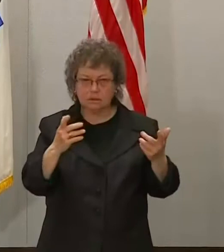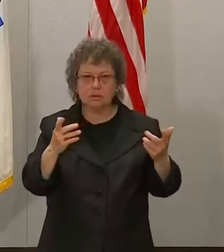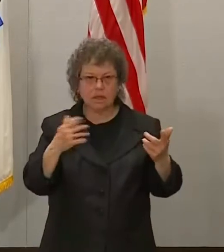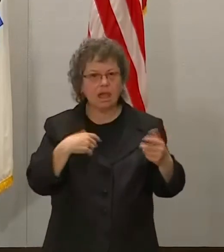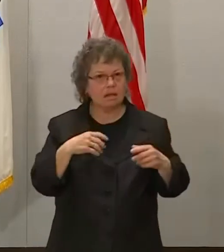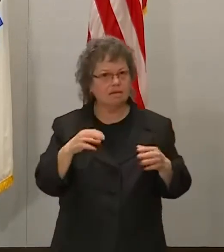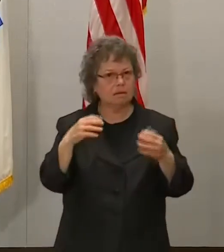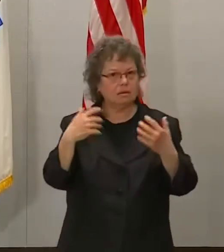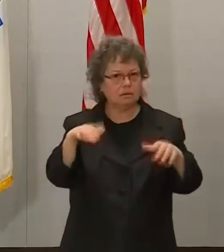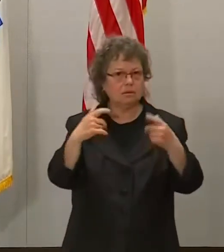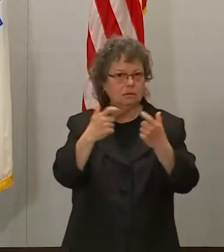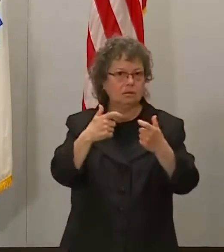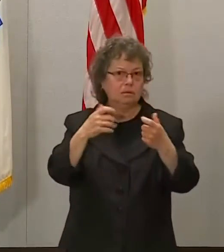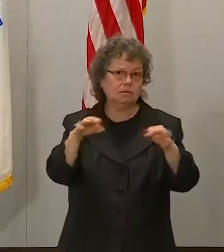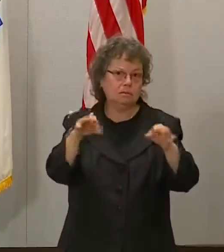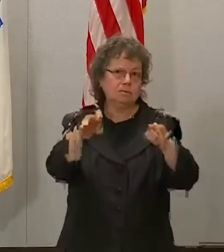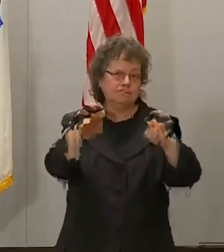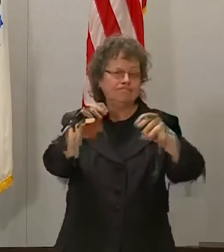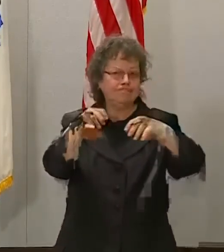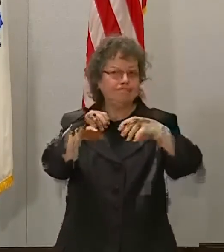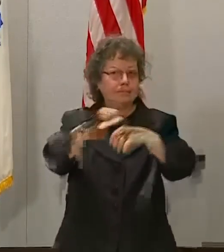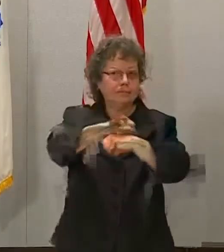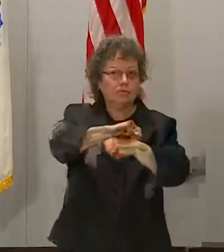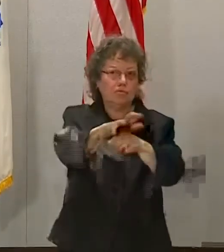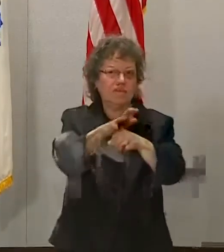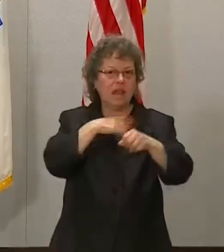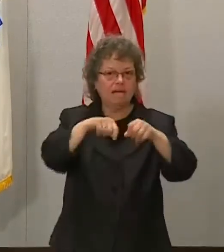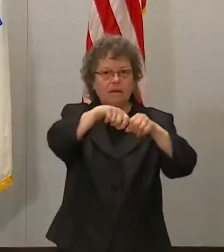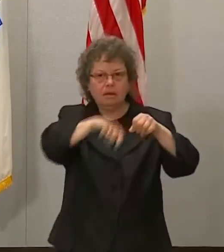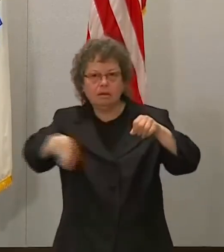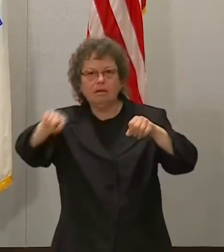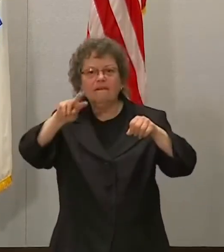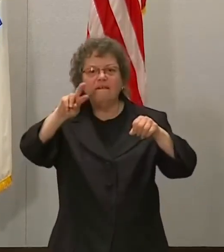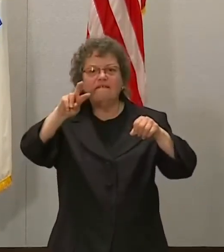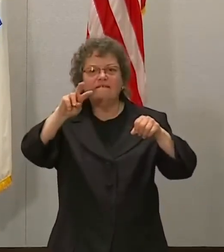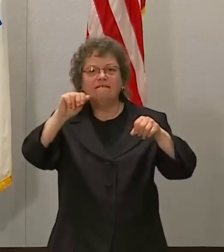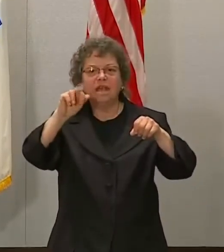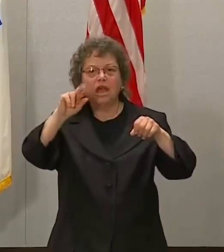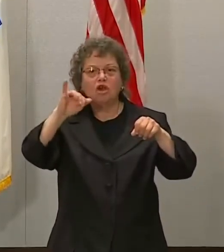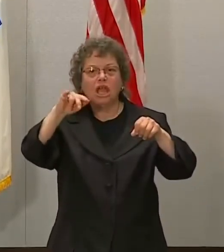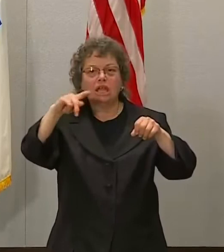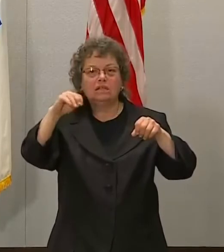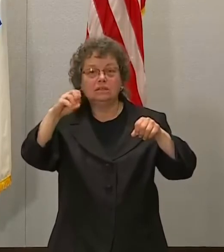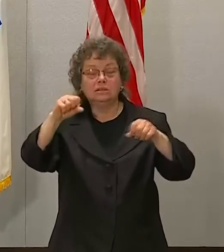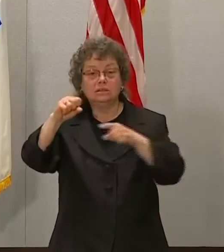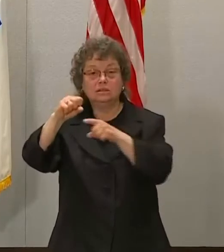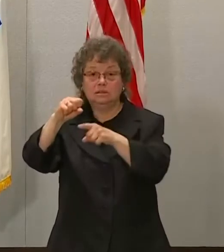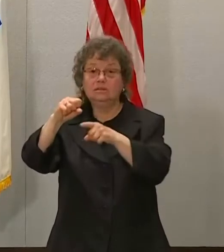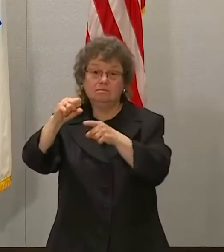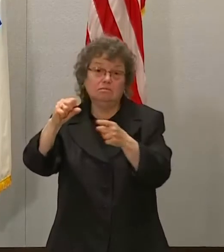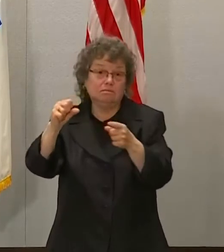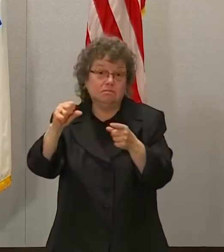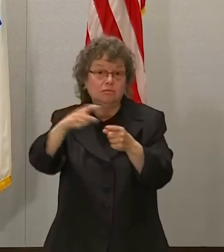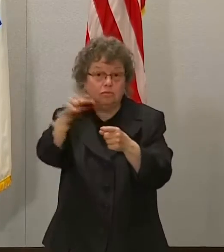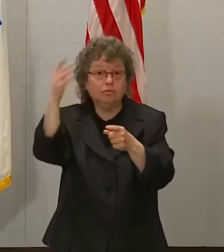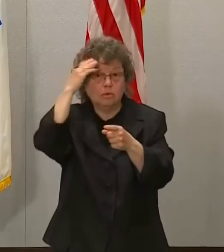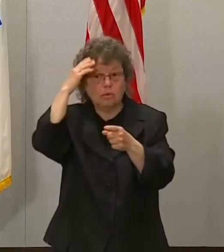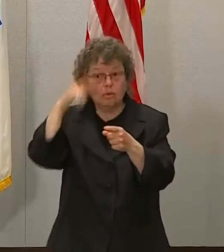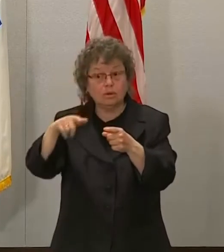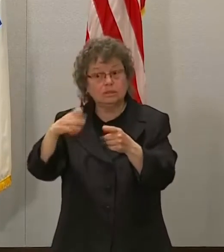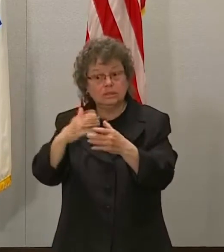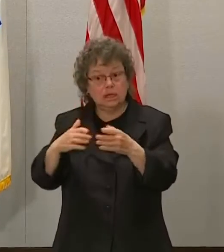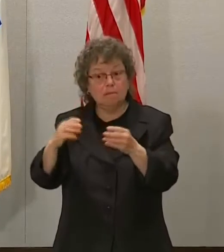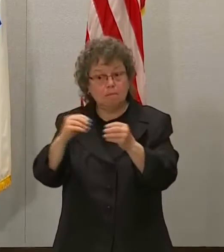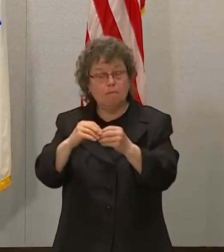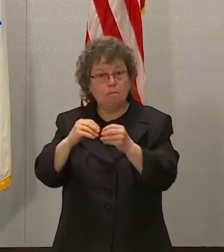It's not news. Many of you have reported on it. And those variants are far more contagious and, in some cases,